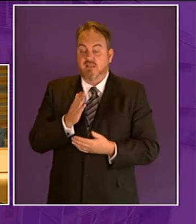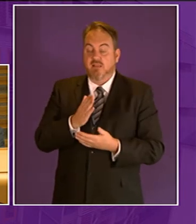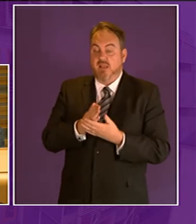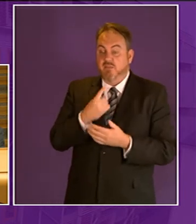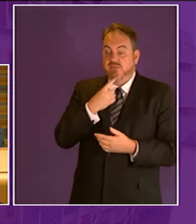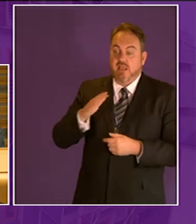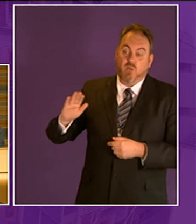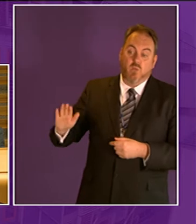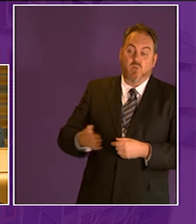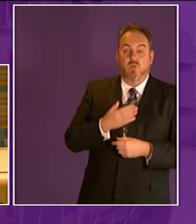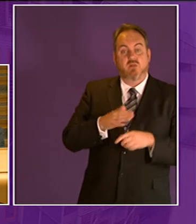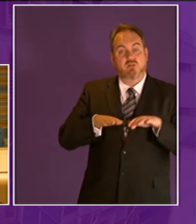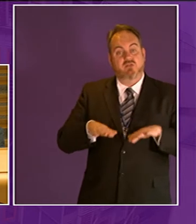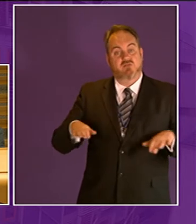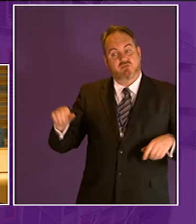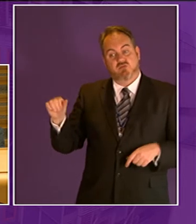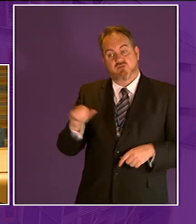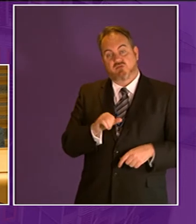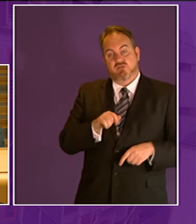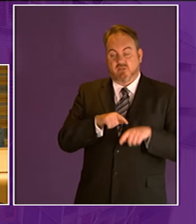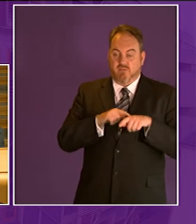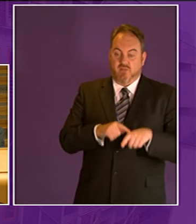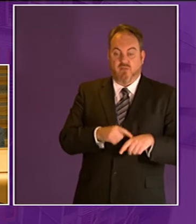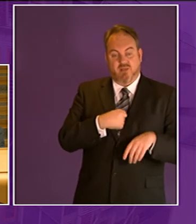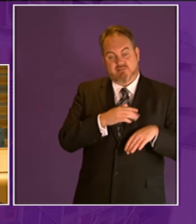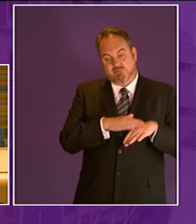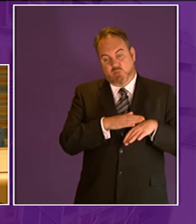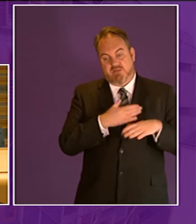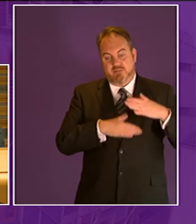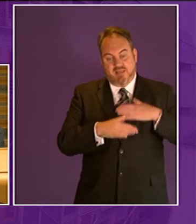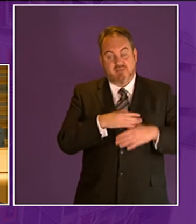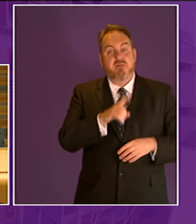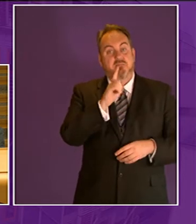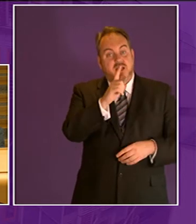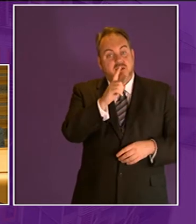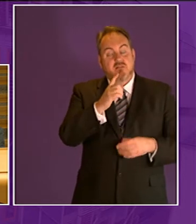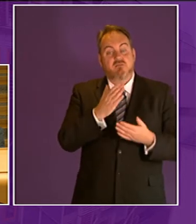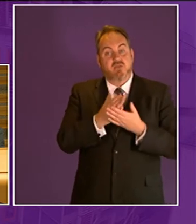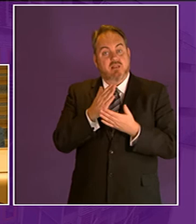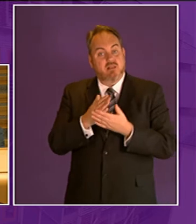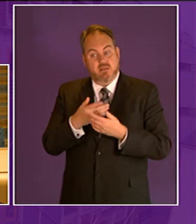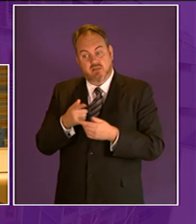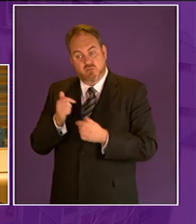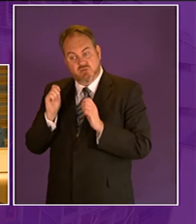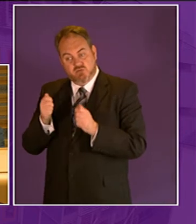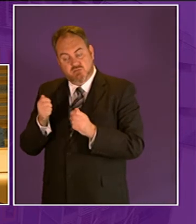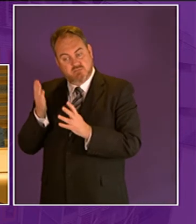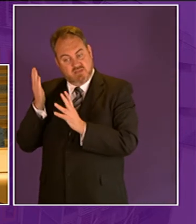should follow our lead in some of our behaviors but they should get the opportunity to access learning in a variety of ways and create their own memories